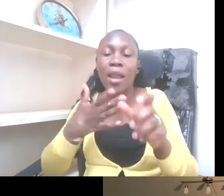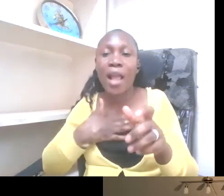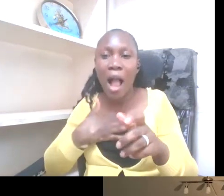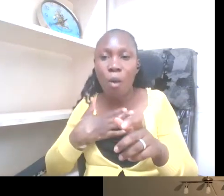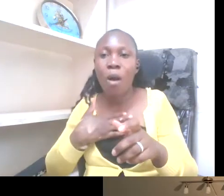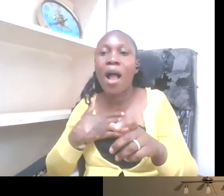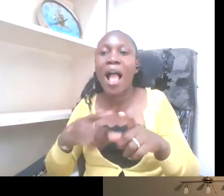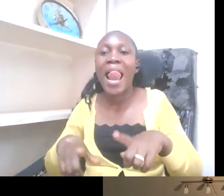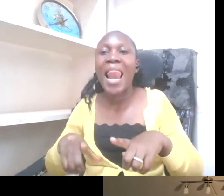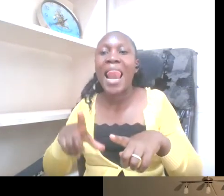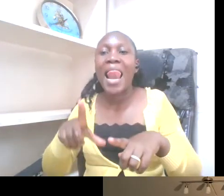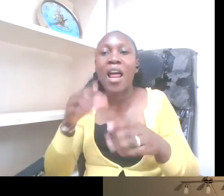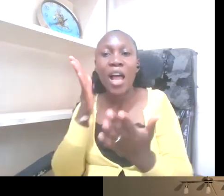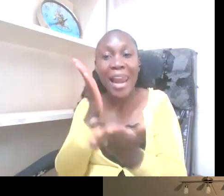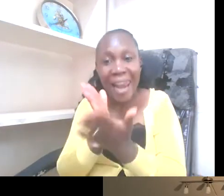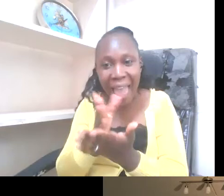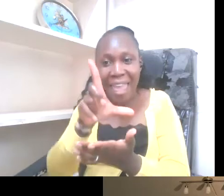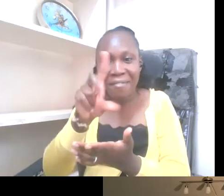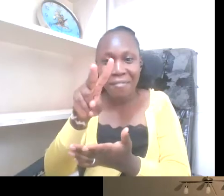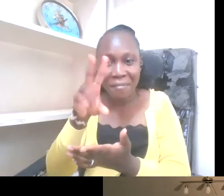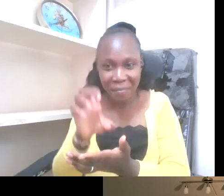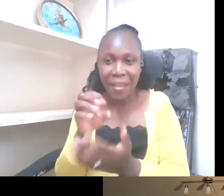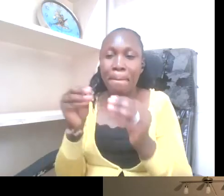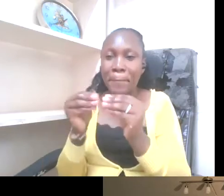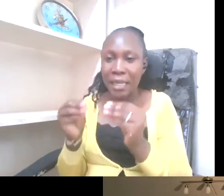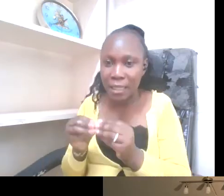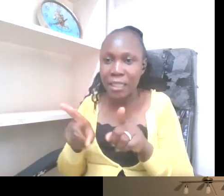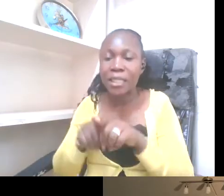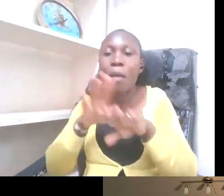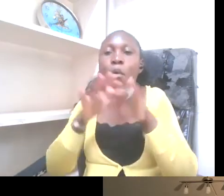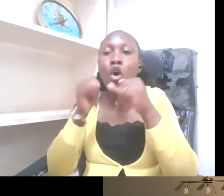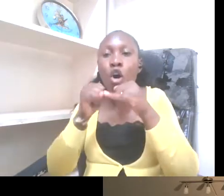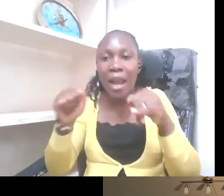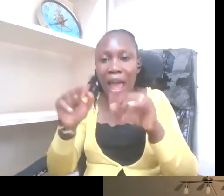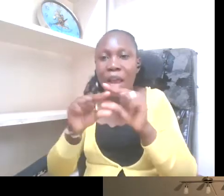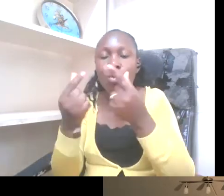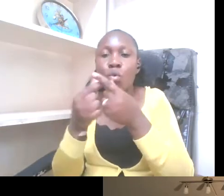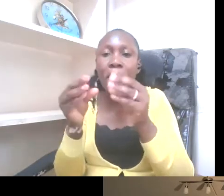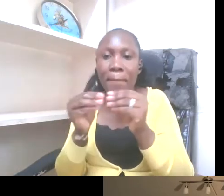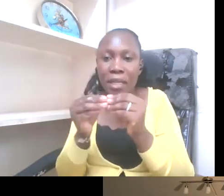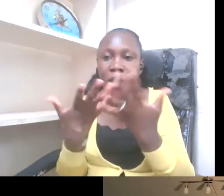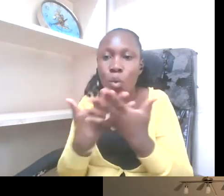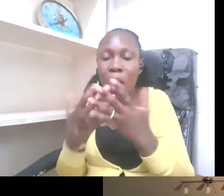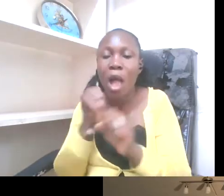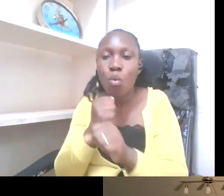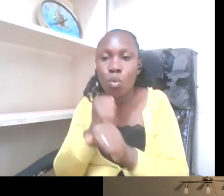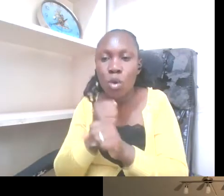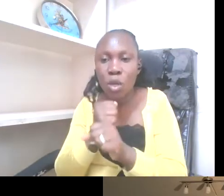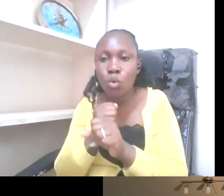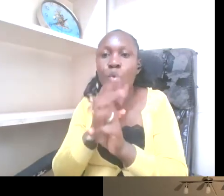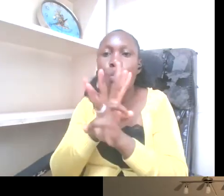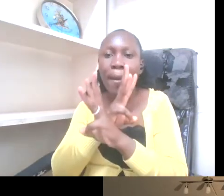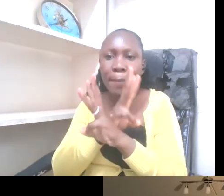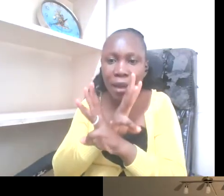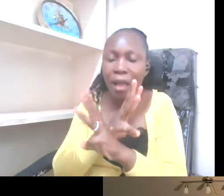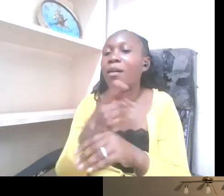meetings, as well as online group meetings, where we do webinars or mentorship or trainings. And we